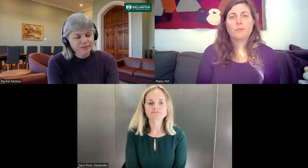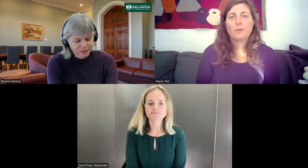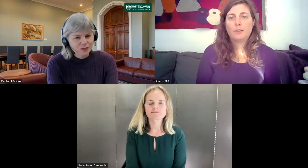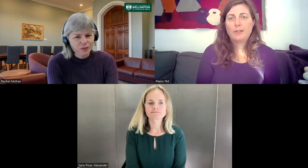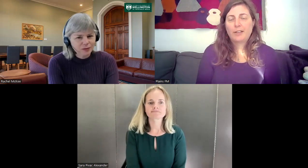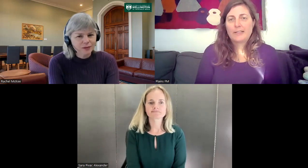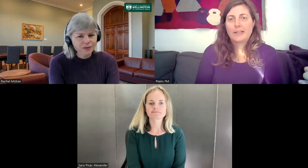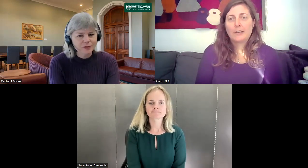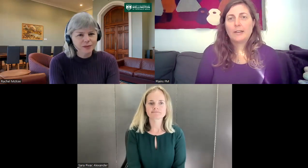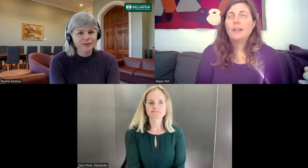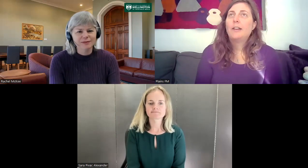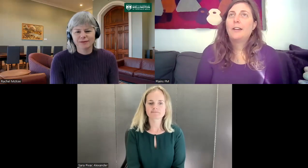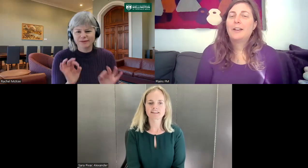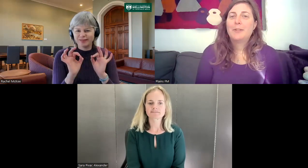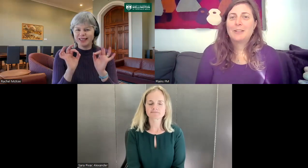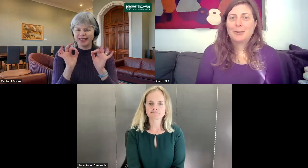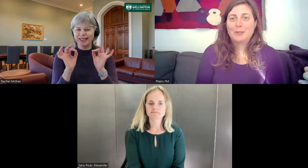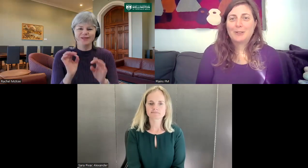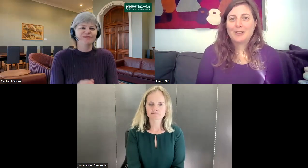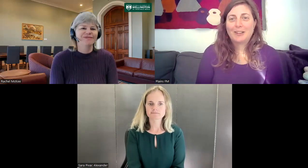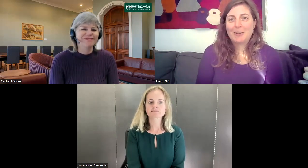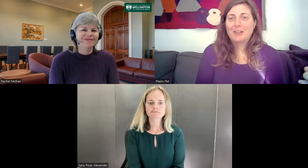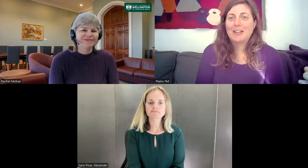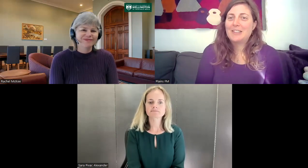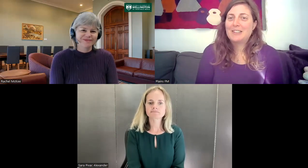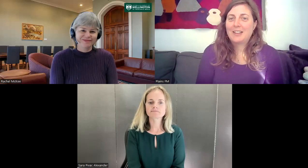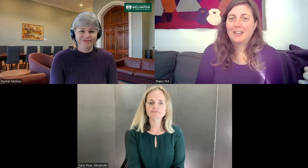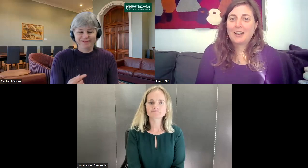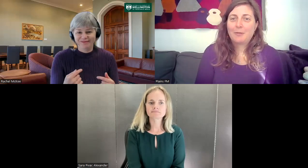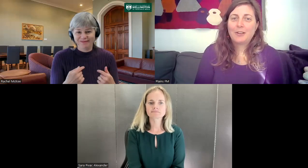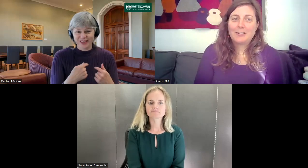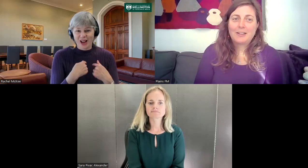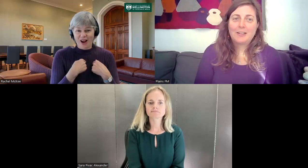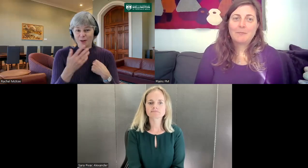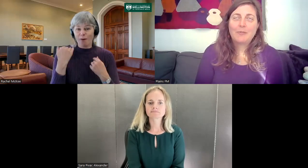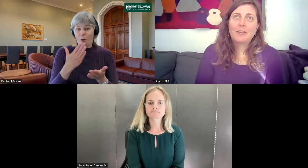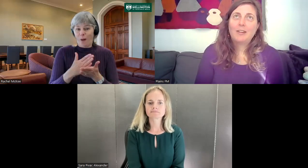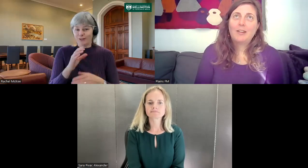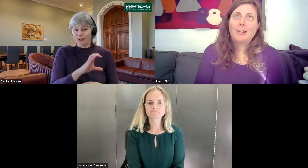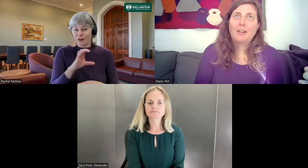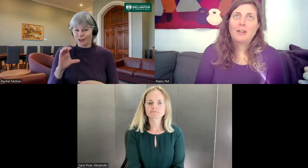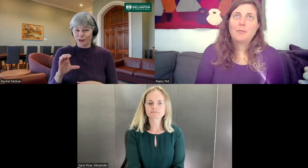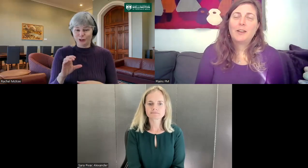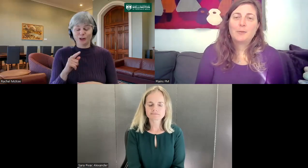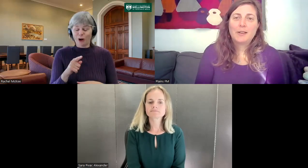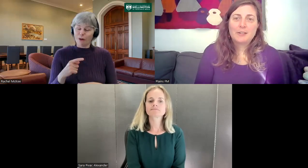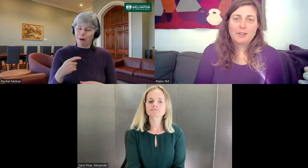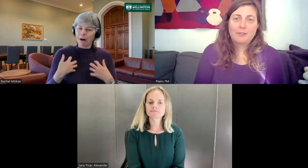Really fantastic. As someone who's been in Christchurch, I think that work into the the experience of the Deaf